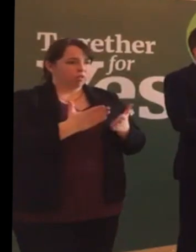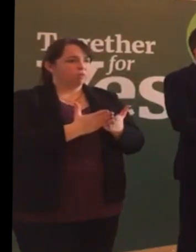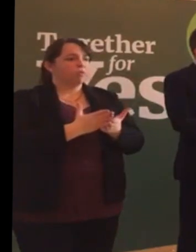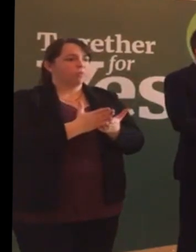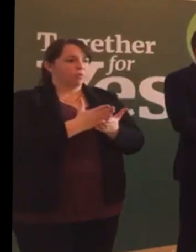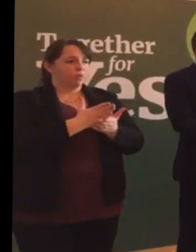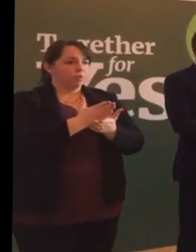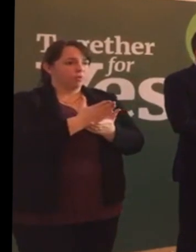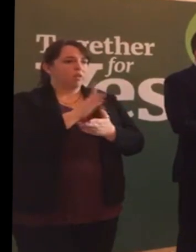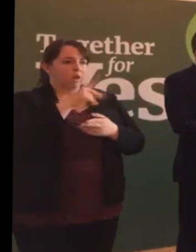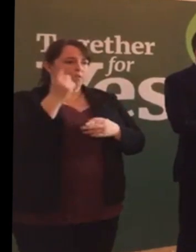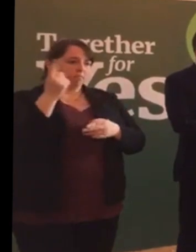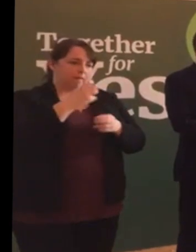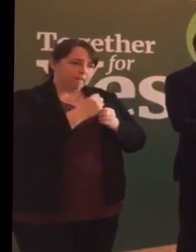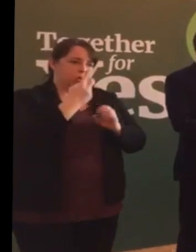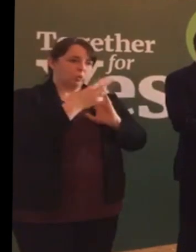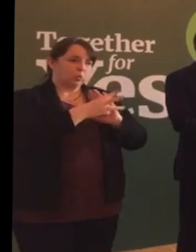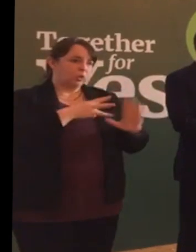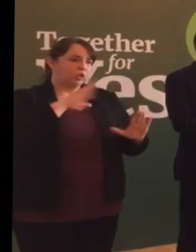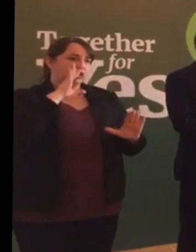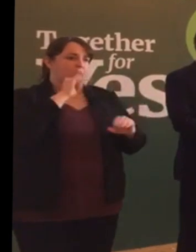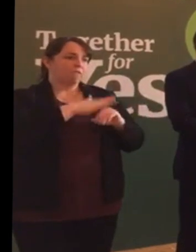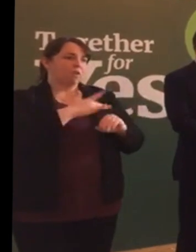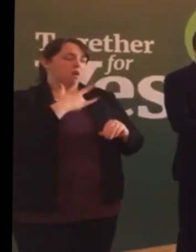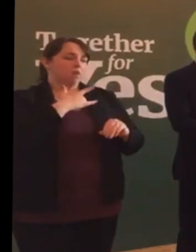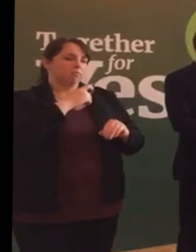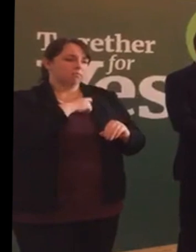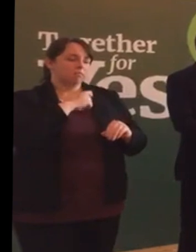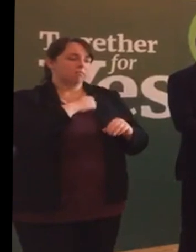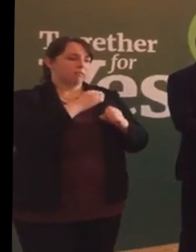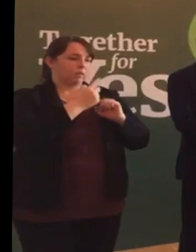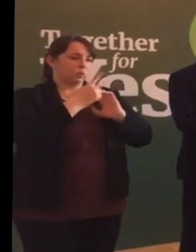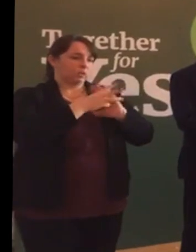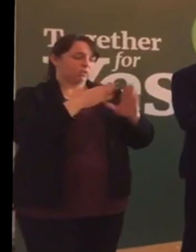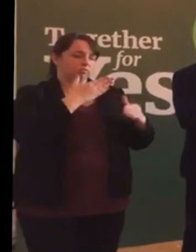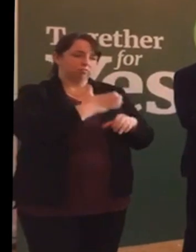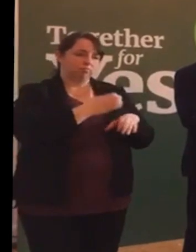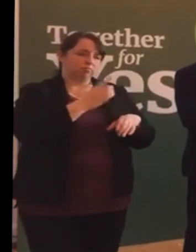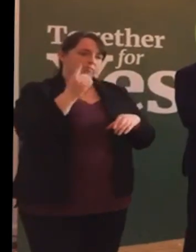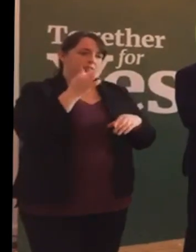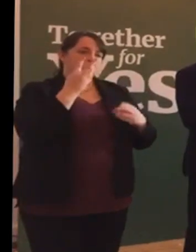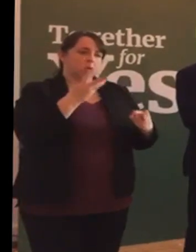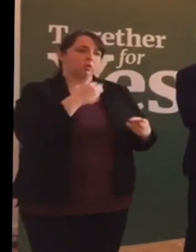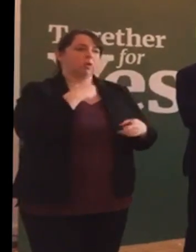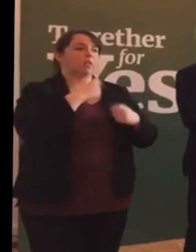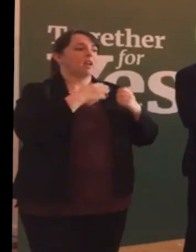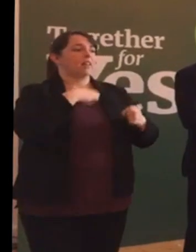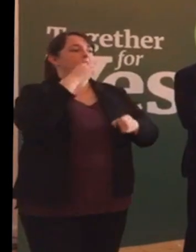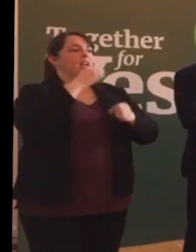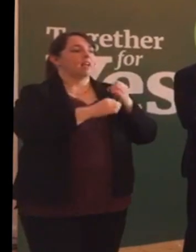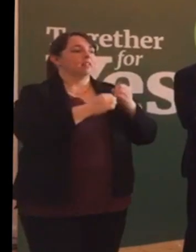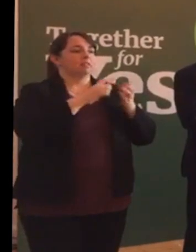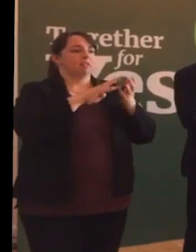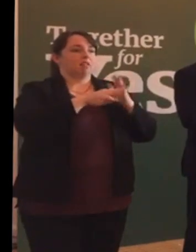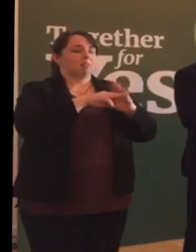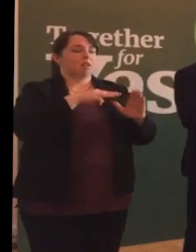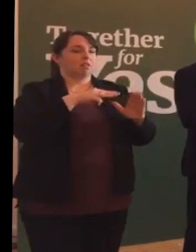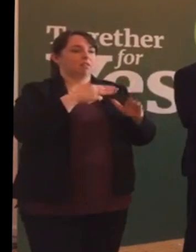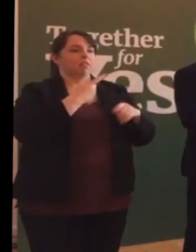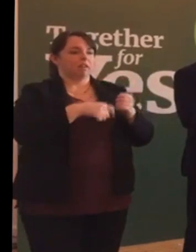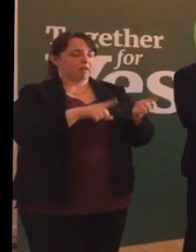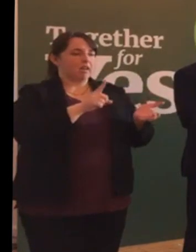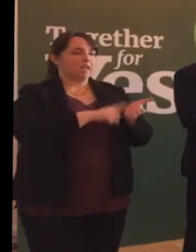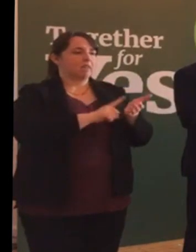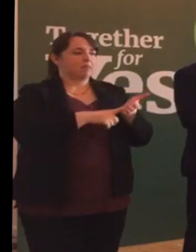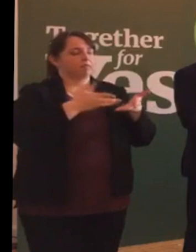every two weeks to check for a heartbeat and at the end of the pregnancy that I would go into